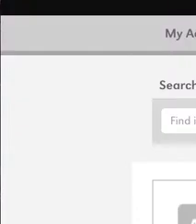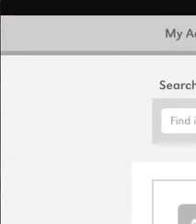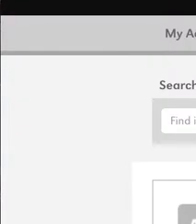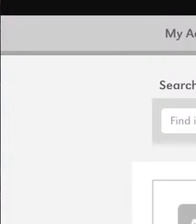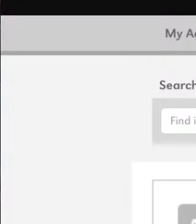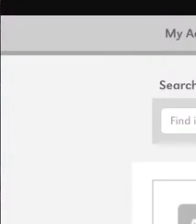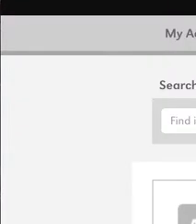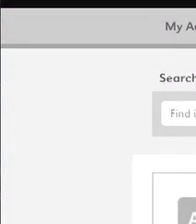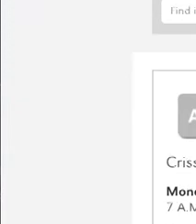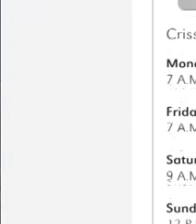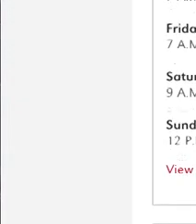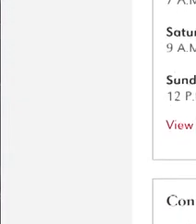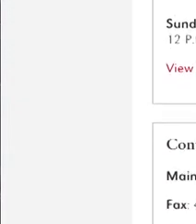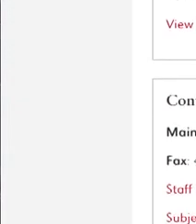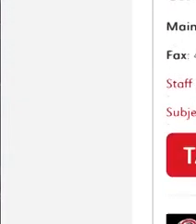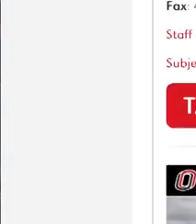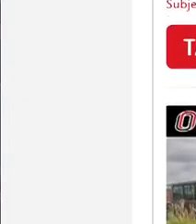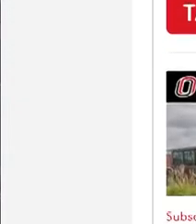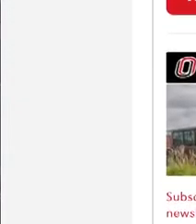to our YouTube.